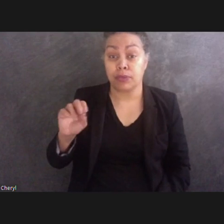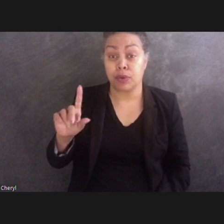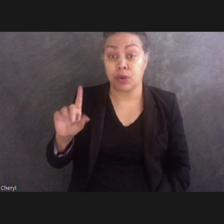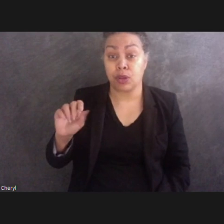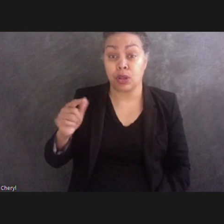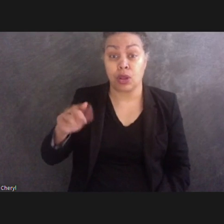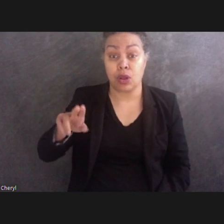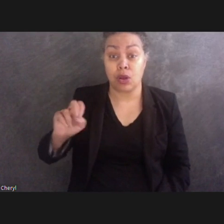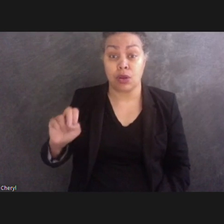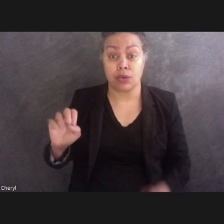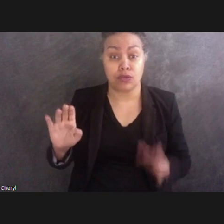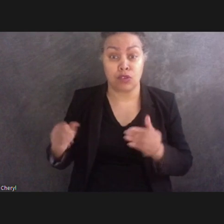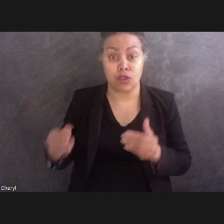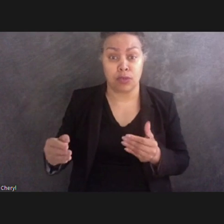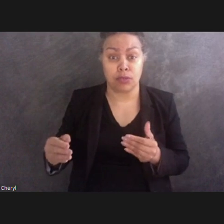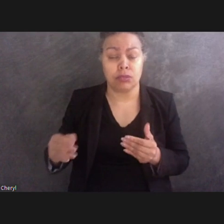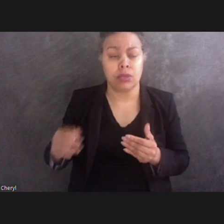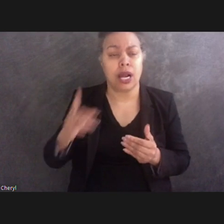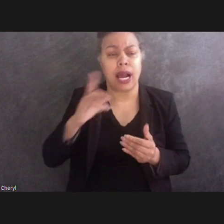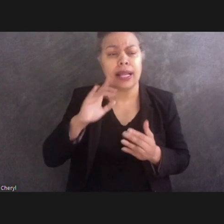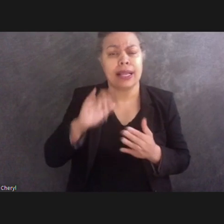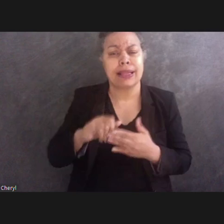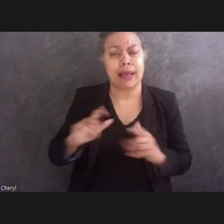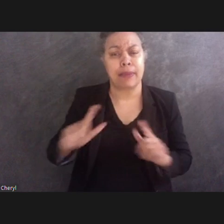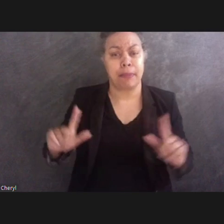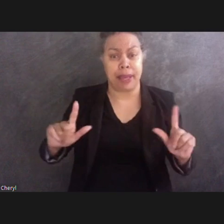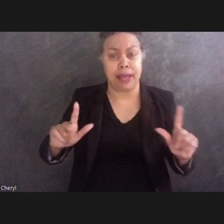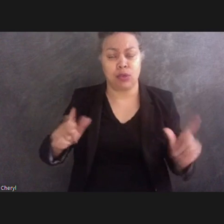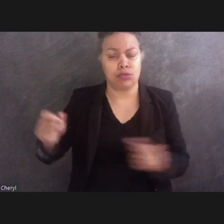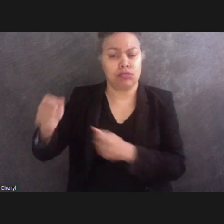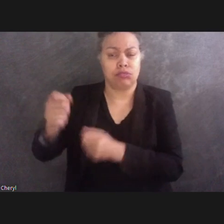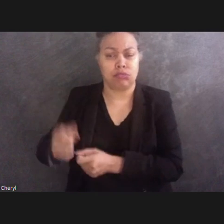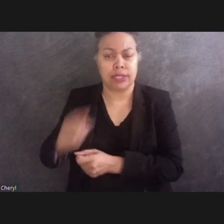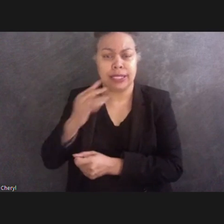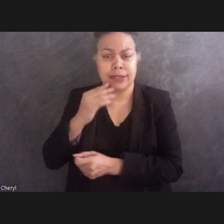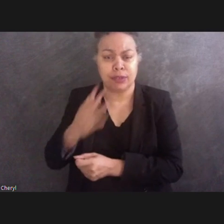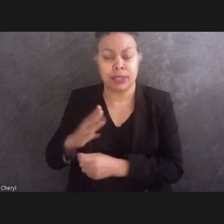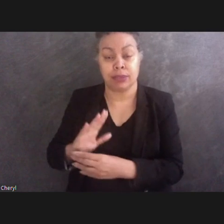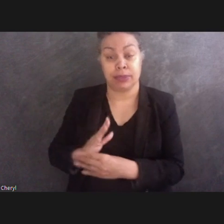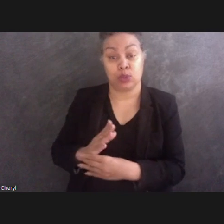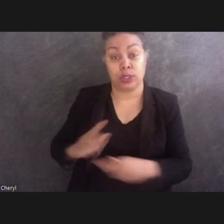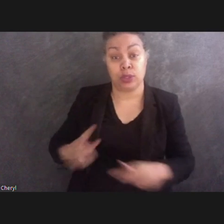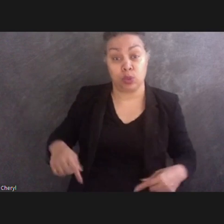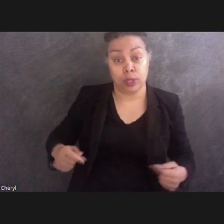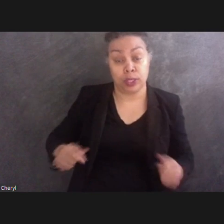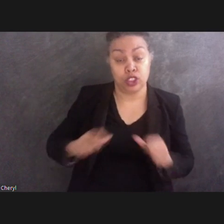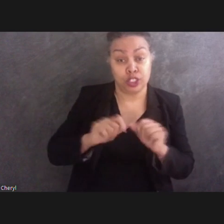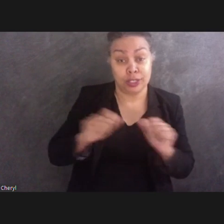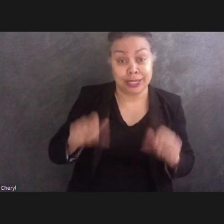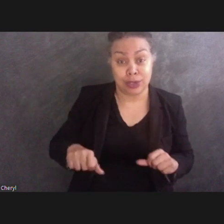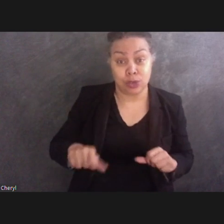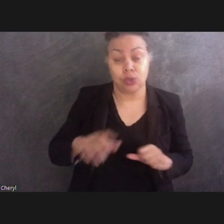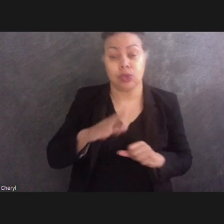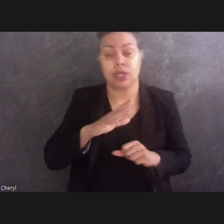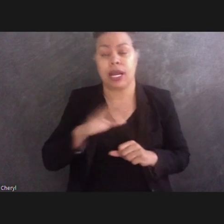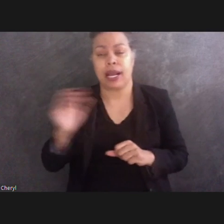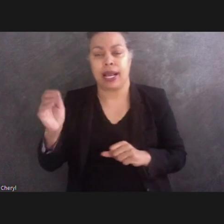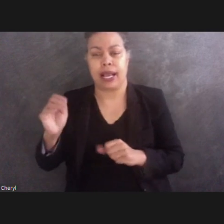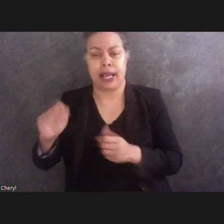located between the wheelchair statue and the bar relief. It could be positioned so that visitors would approach it